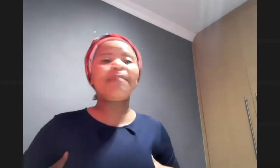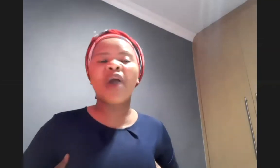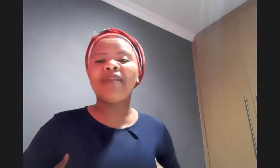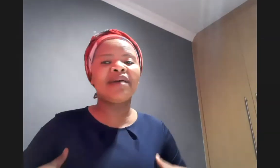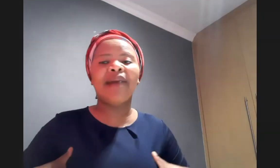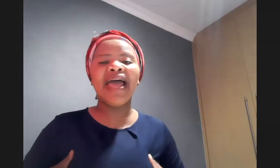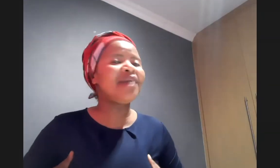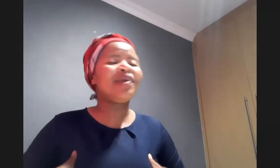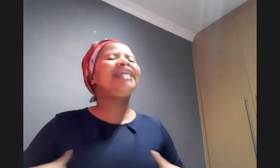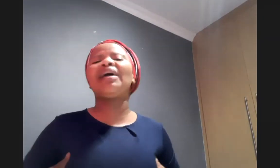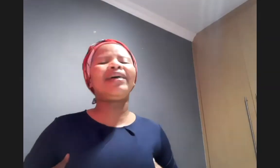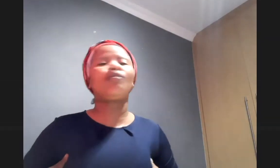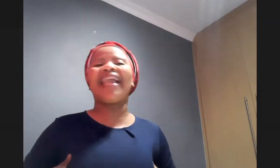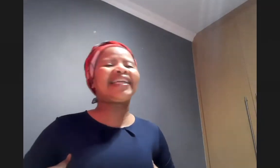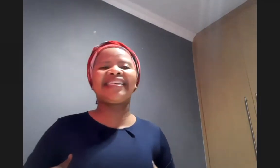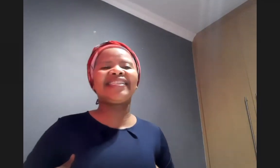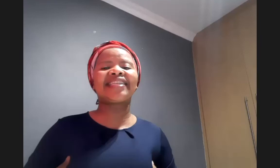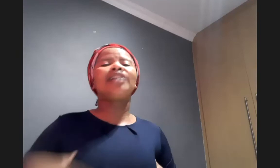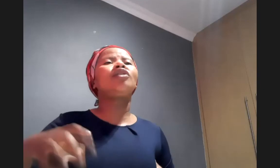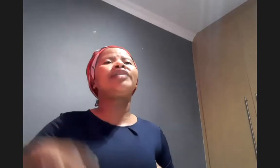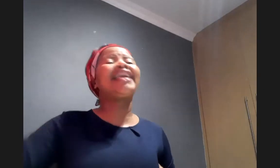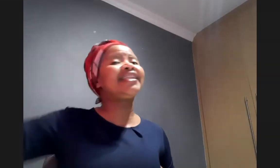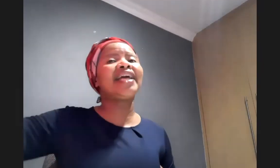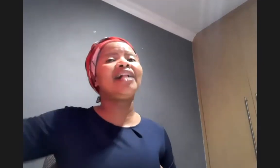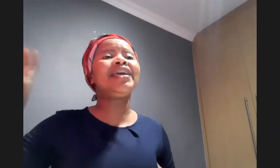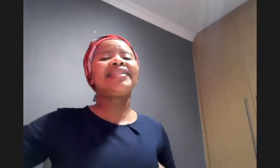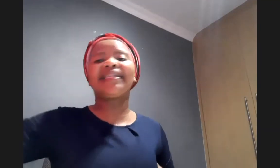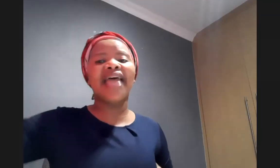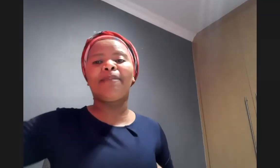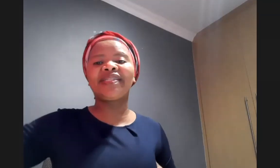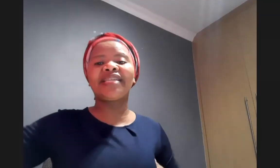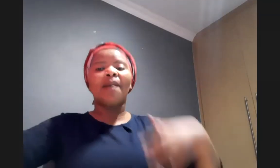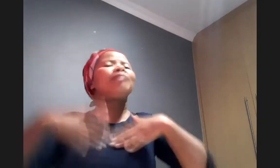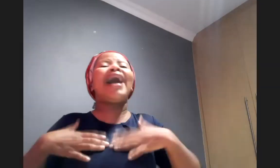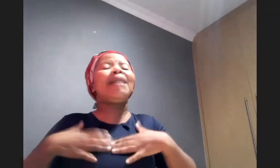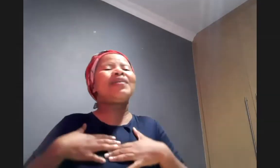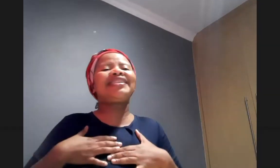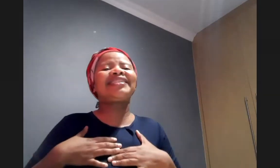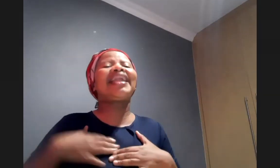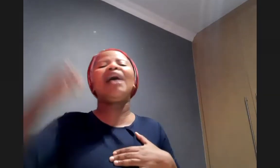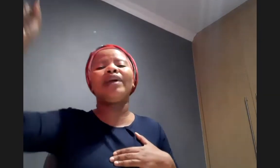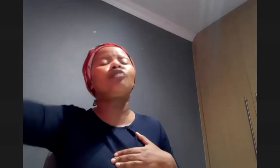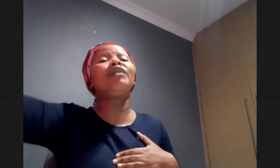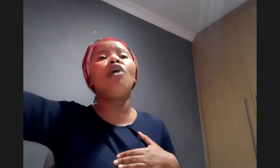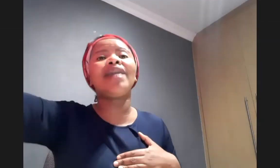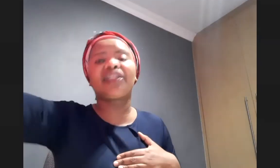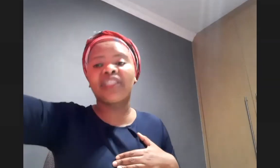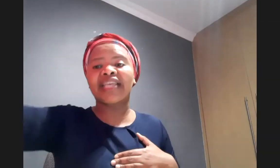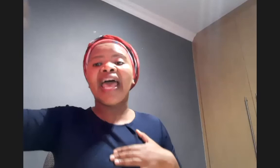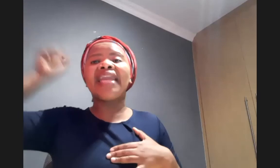problem and my aim is i want to be like jesus so that they can sell me that's their business but my business is that i want to be more like jesus and